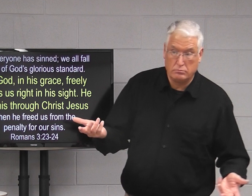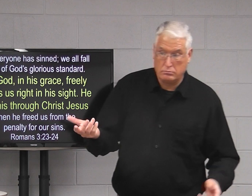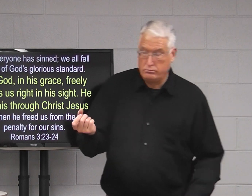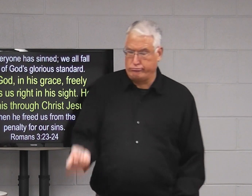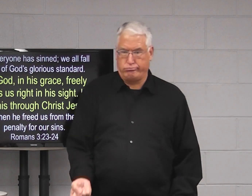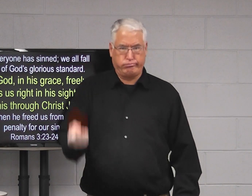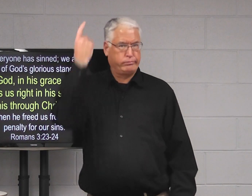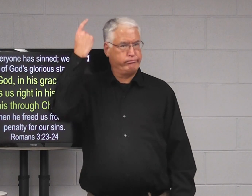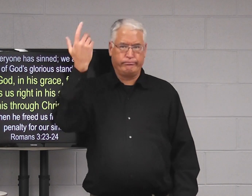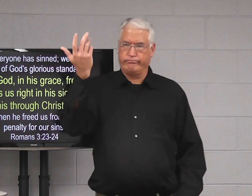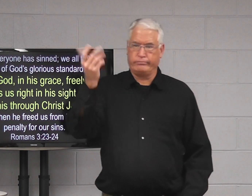understand, right?